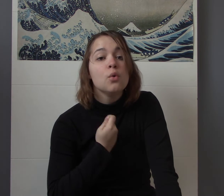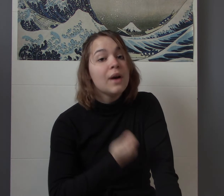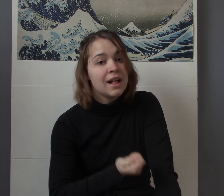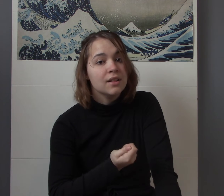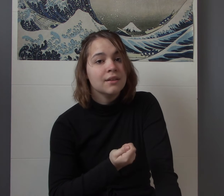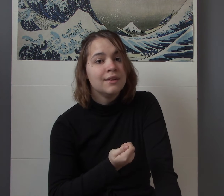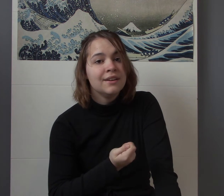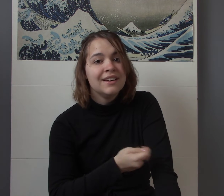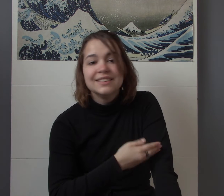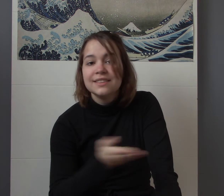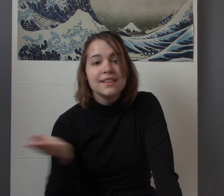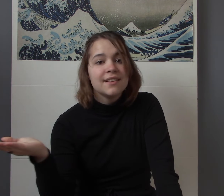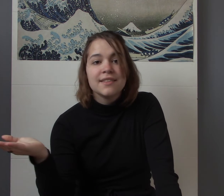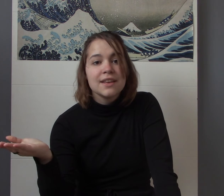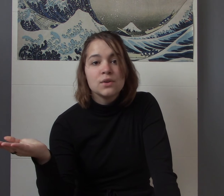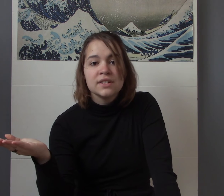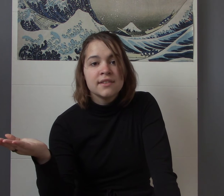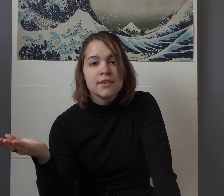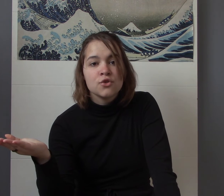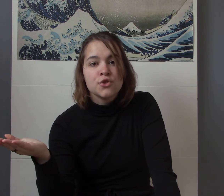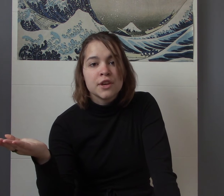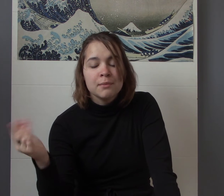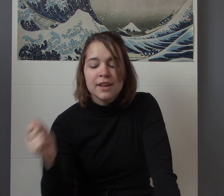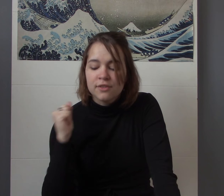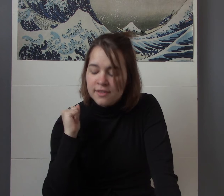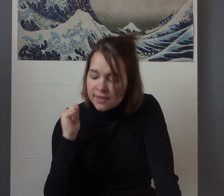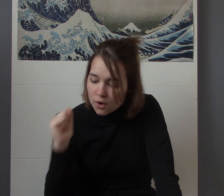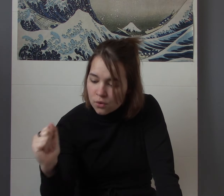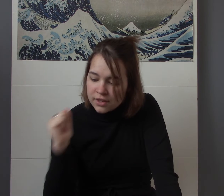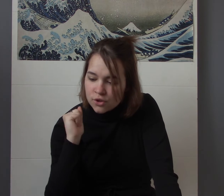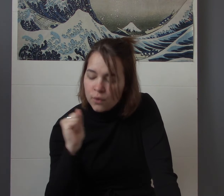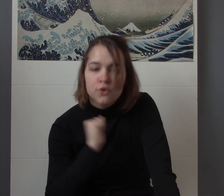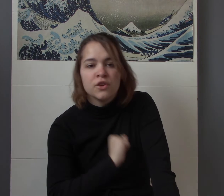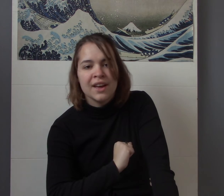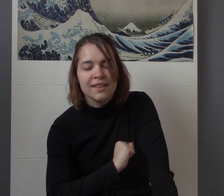well that this is the only decision she can make it's the only choice she has